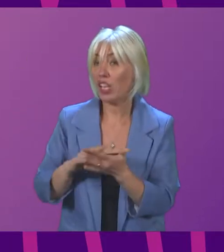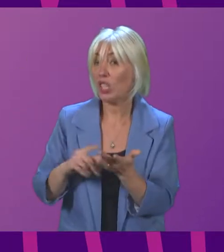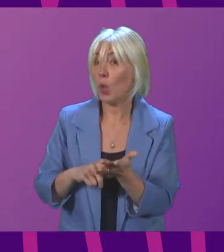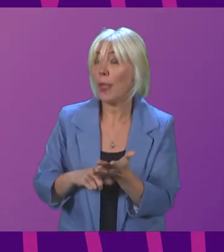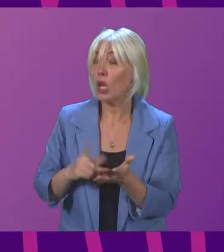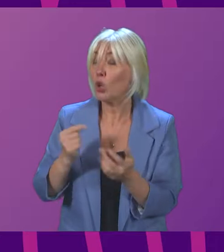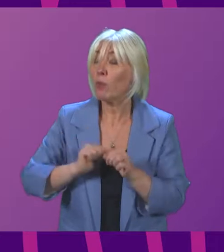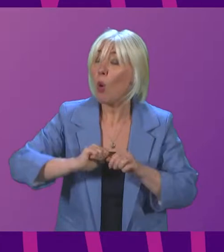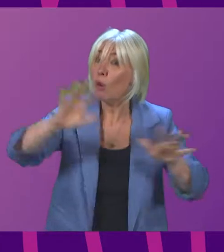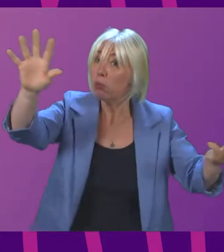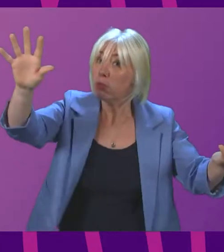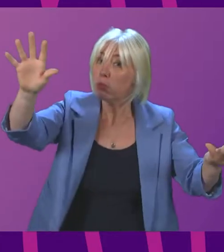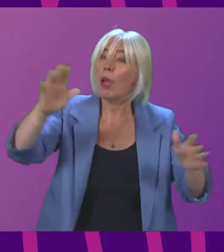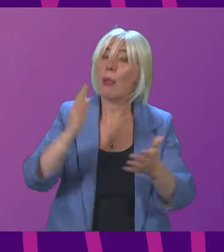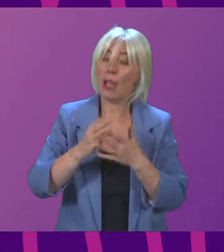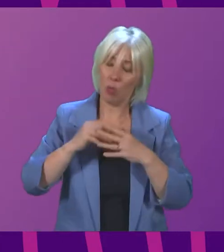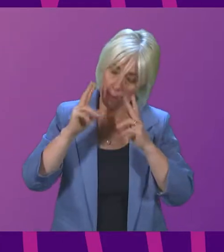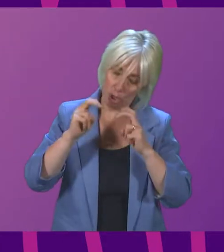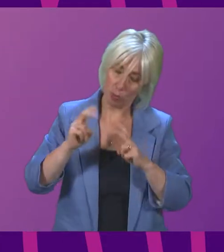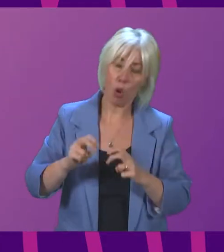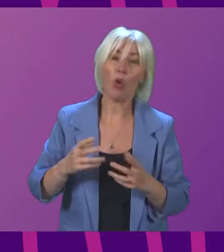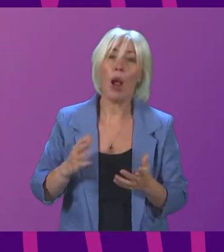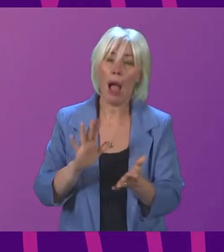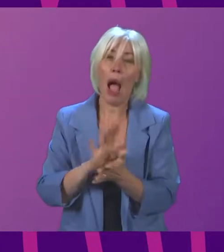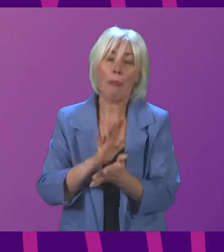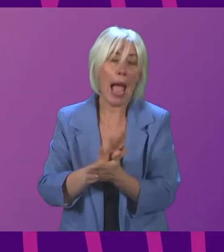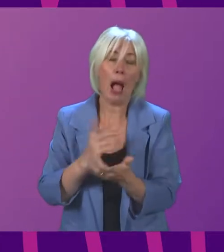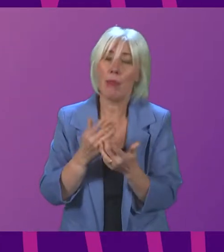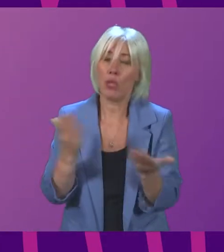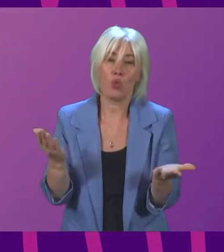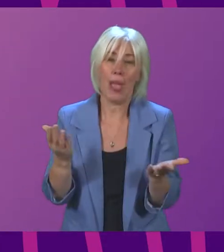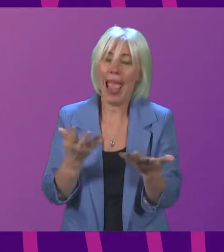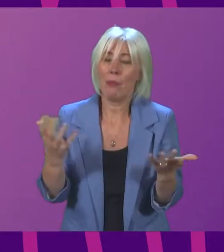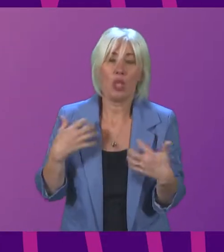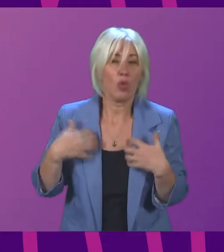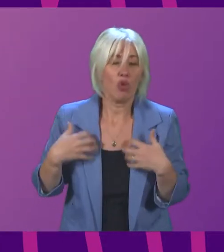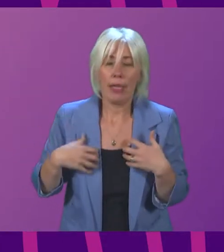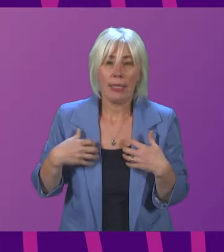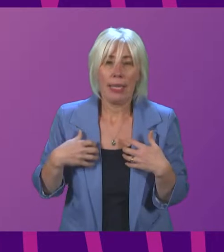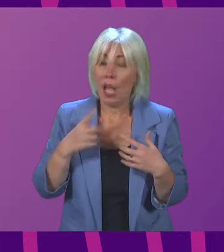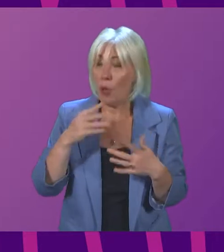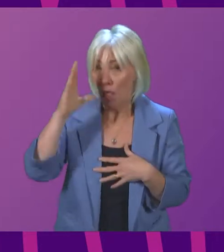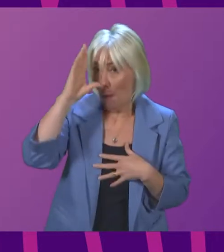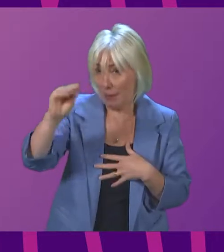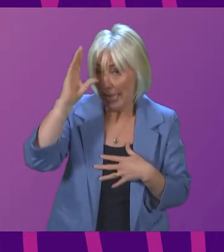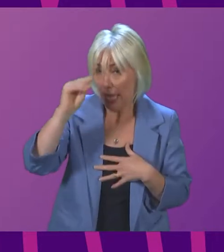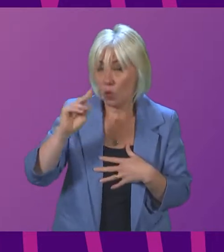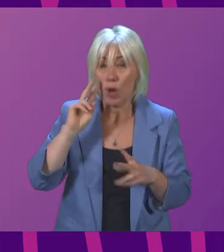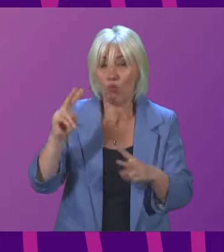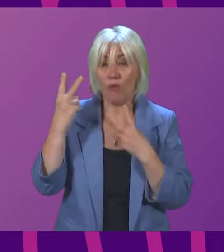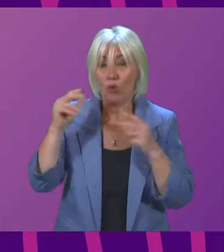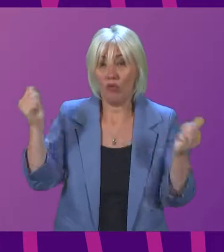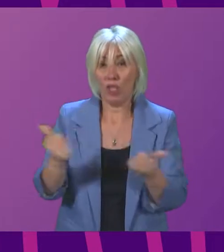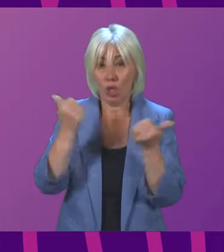I am exploring and examining. I am happy to give all members that have expressed an interest in this an update when that review is complete.